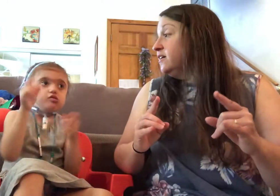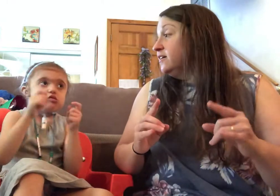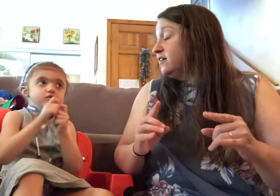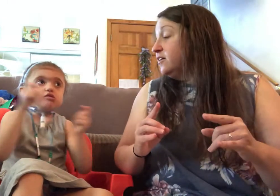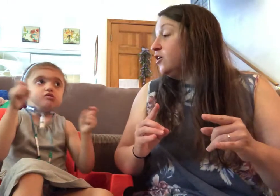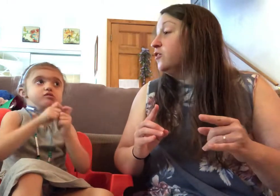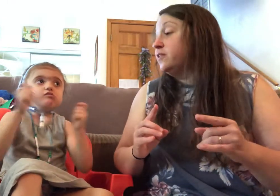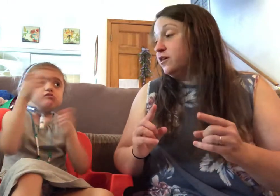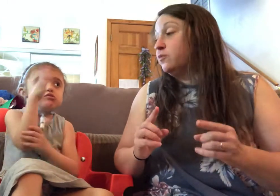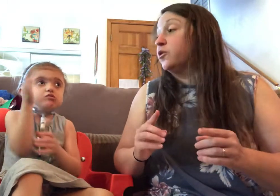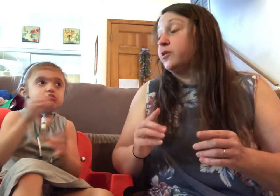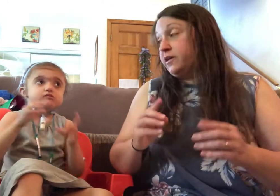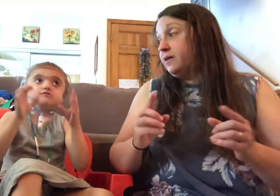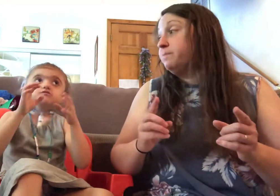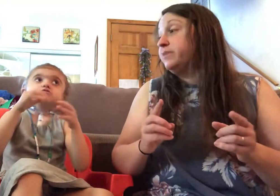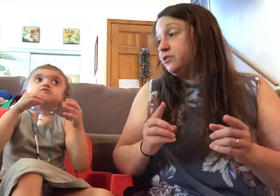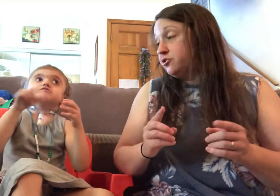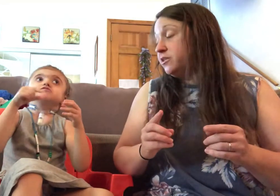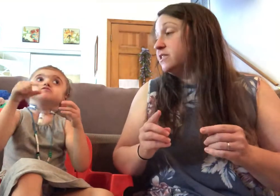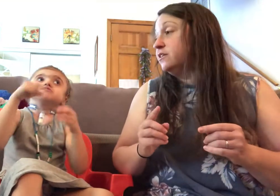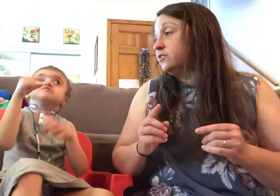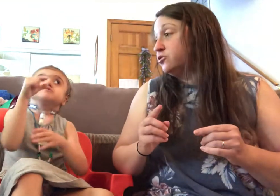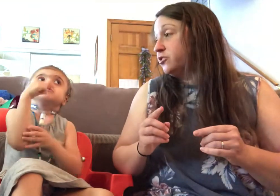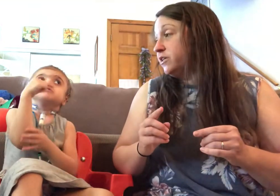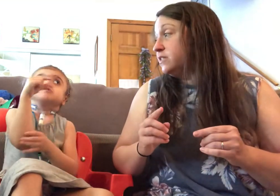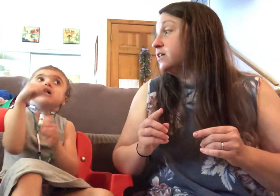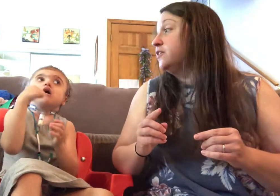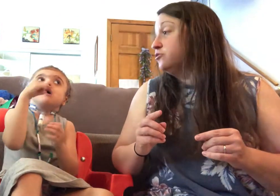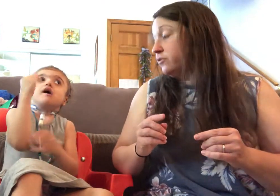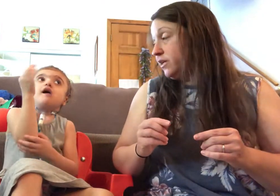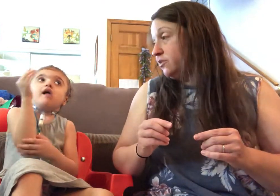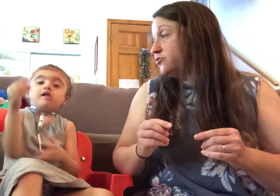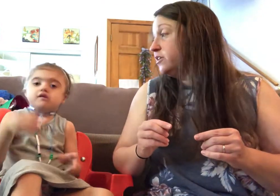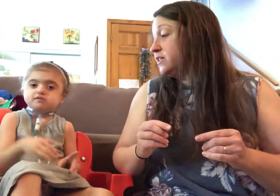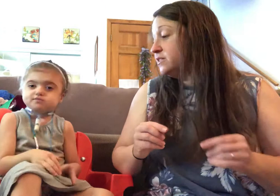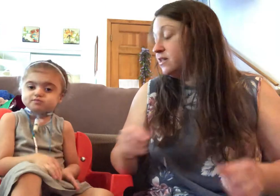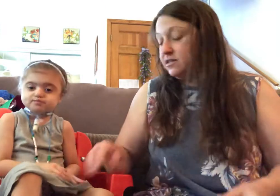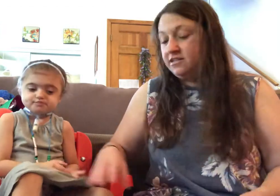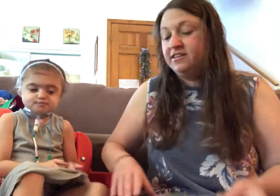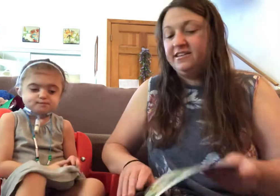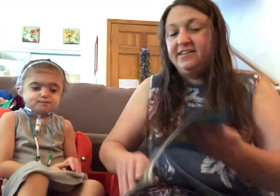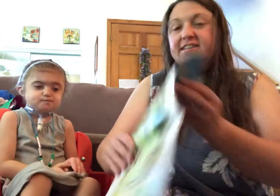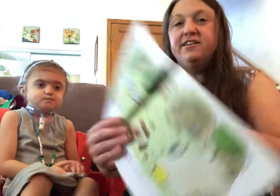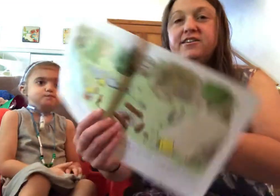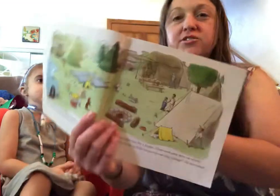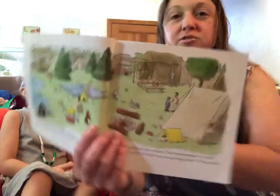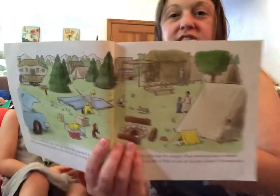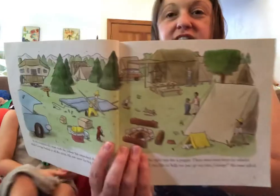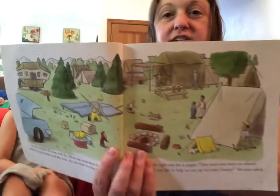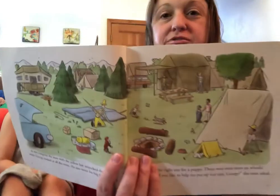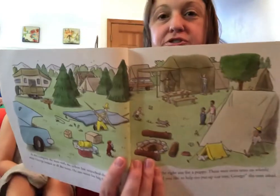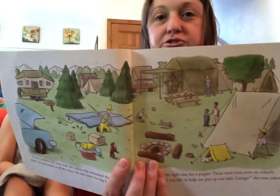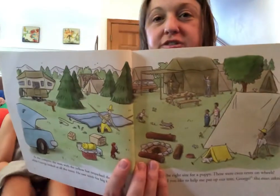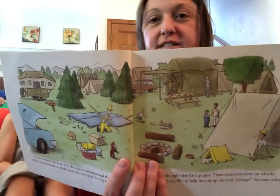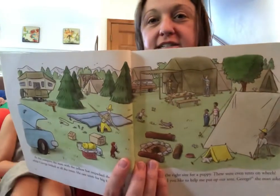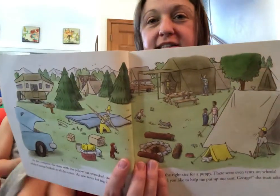Oh, and there were, yep, big trees and little trees and green trees. All sorts of different trees at the